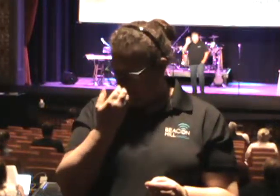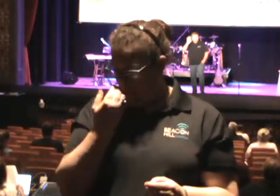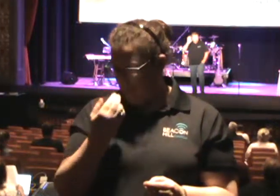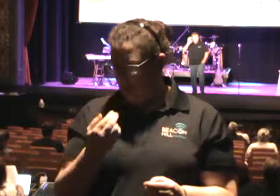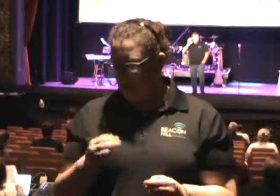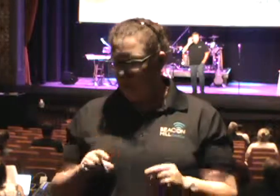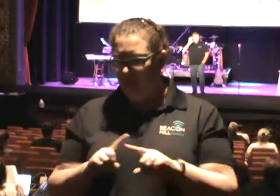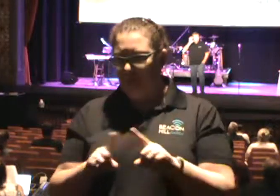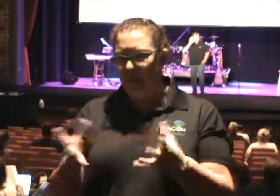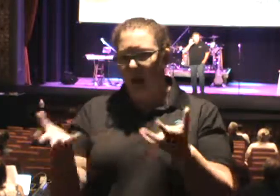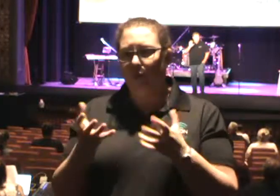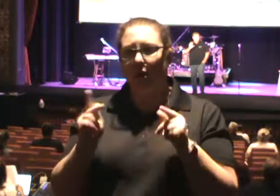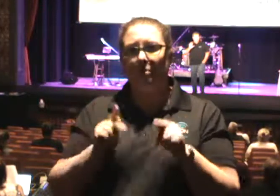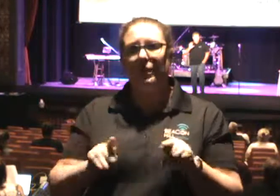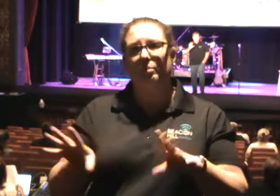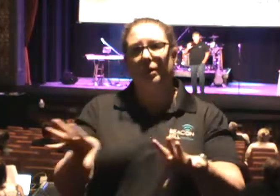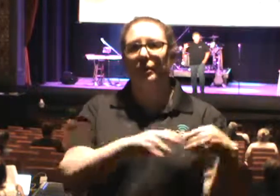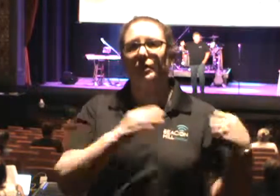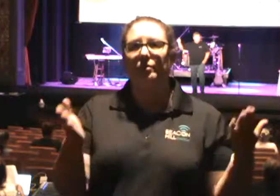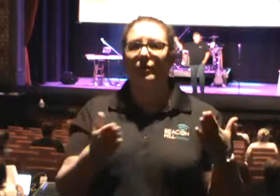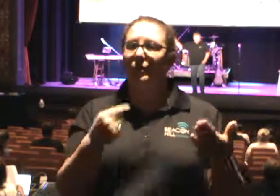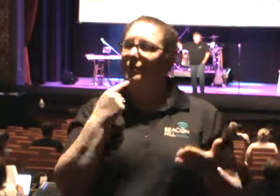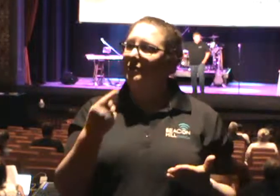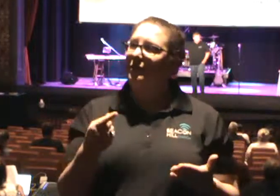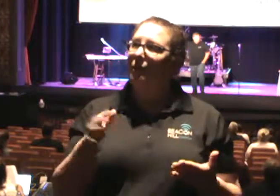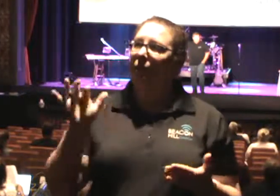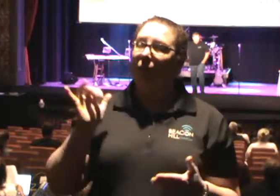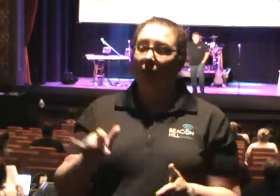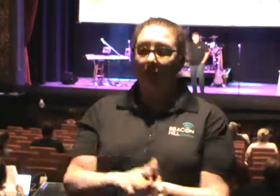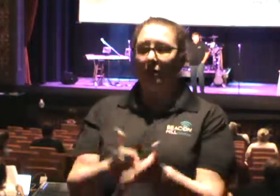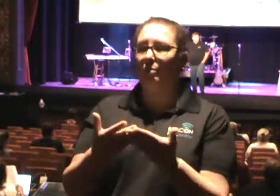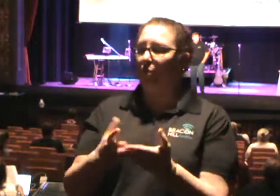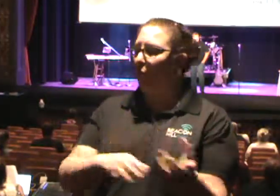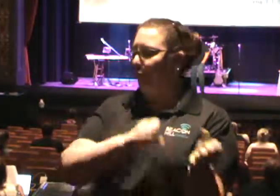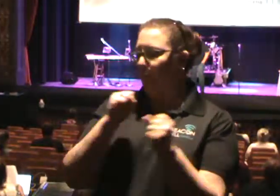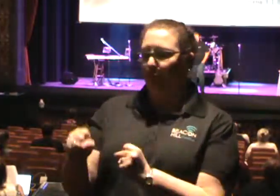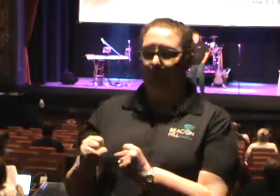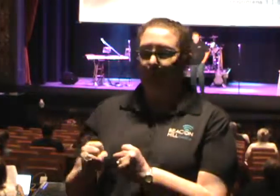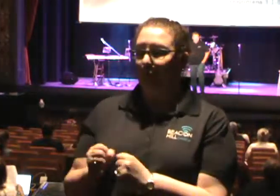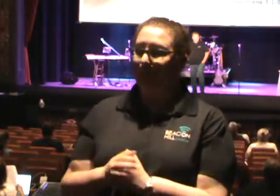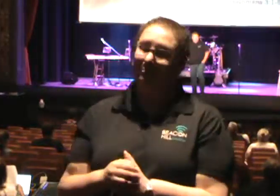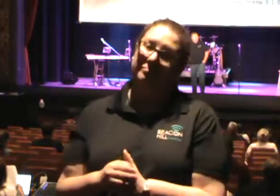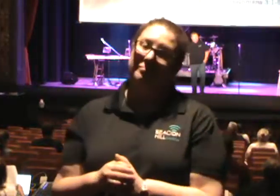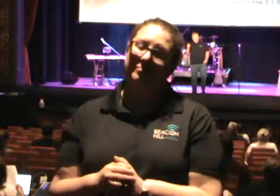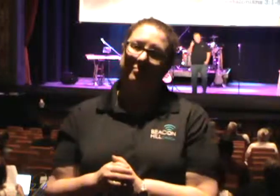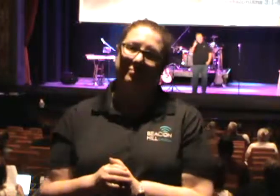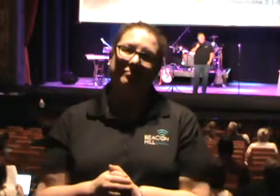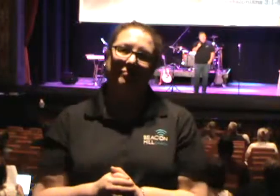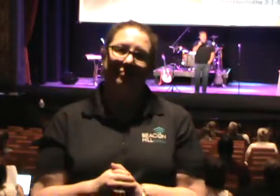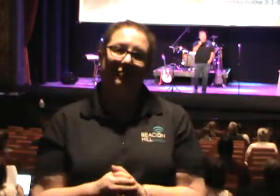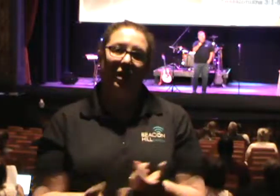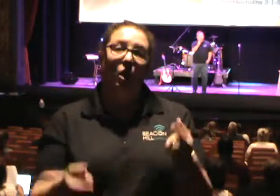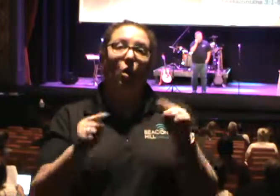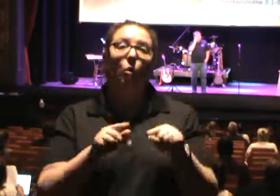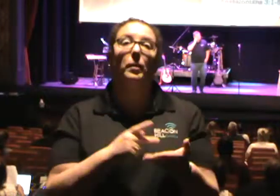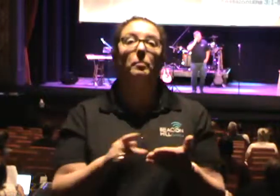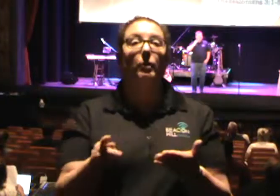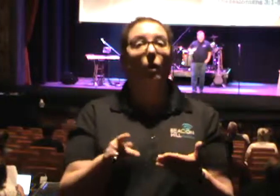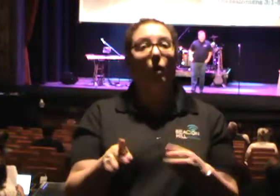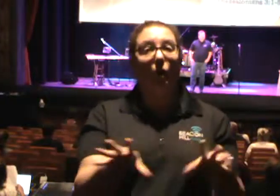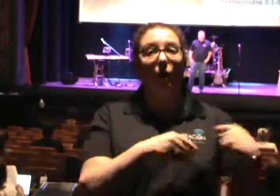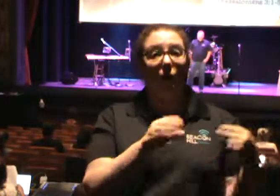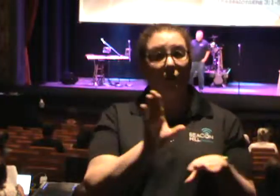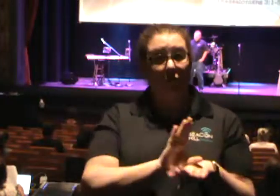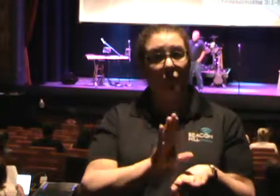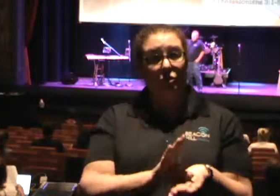But I want people to leave here saying, that Word is powerful. Yes. You know, when Paul left the church